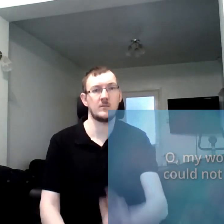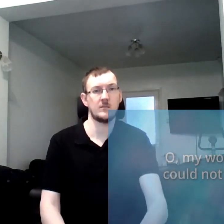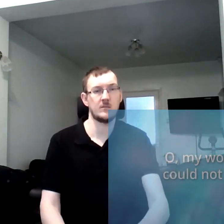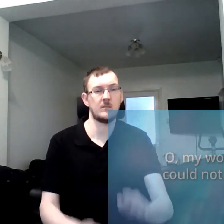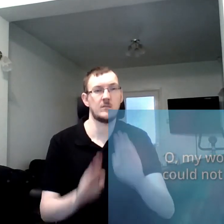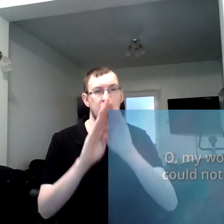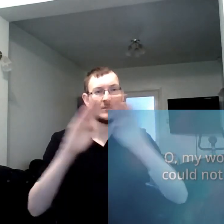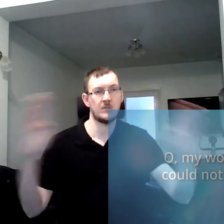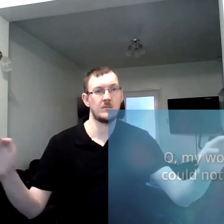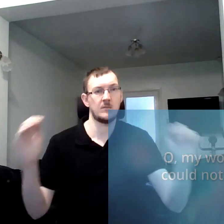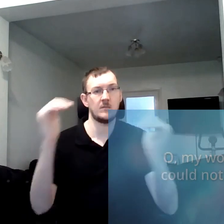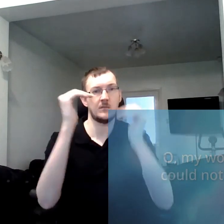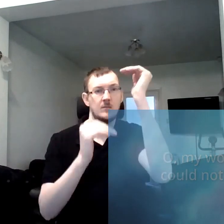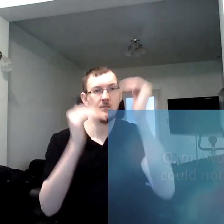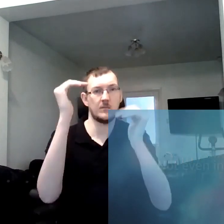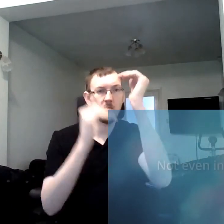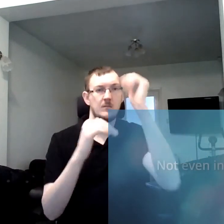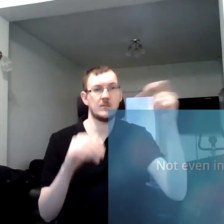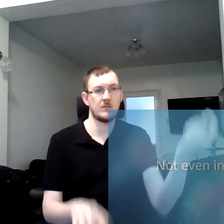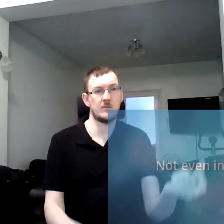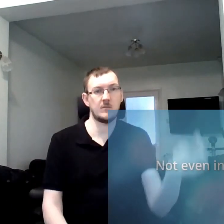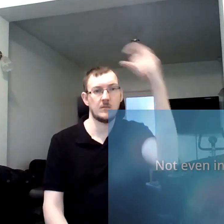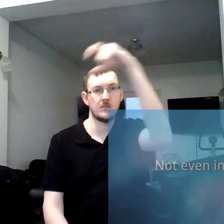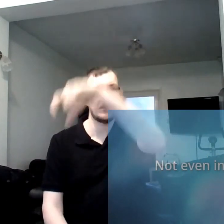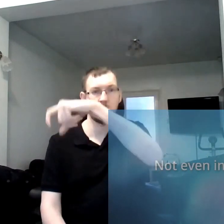not even in part